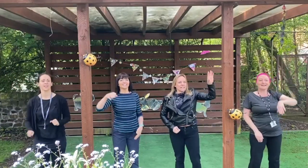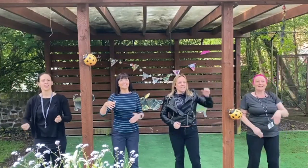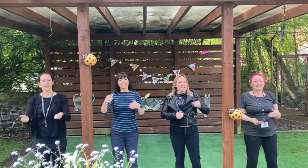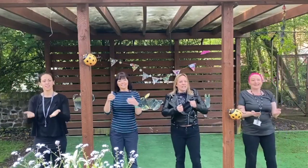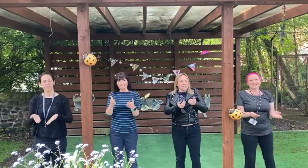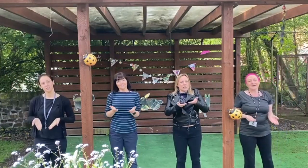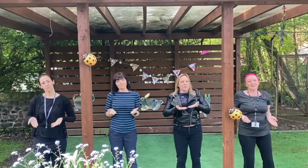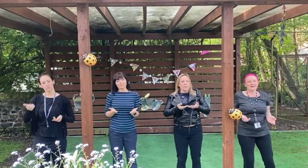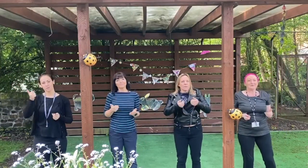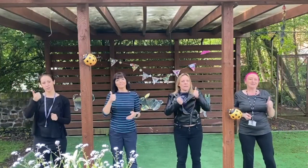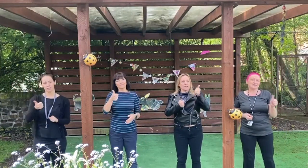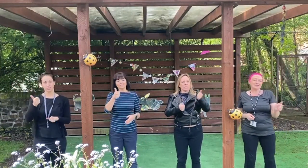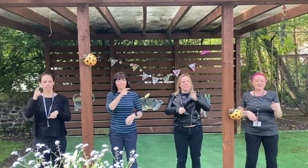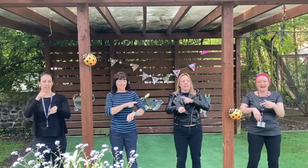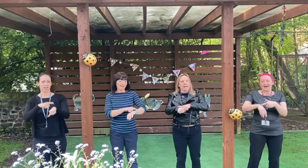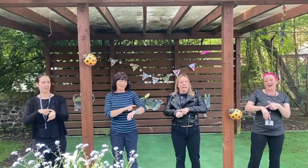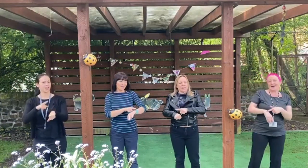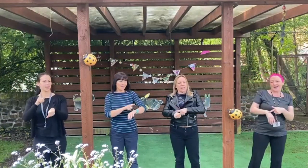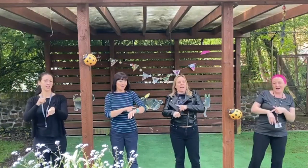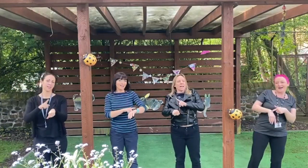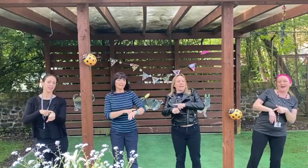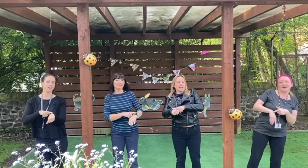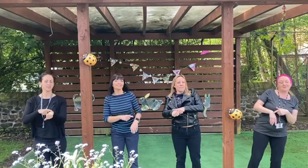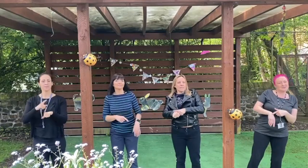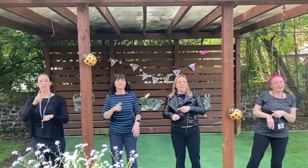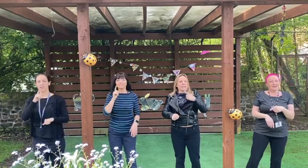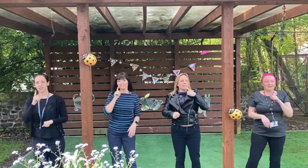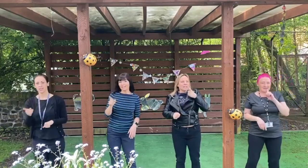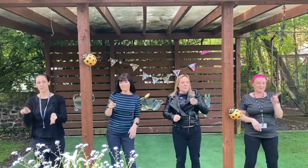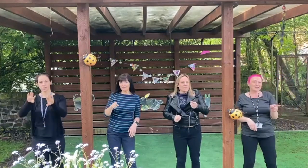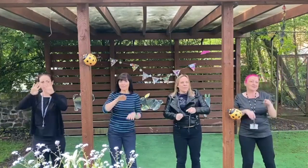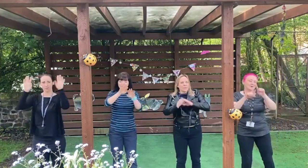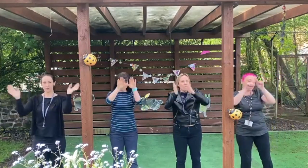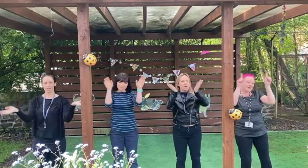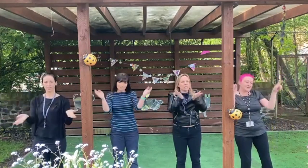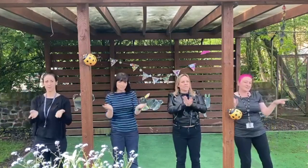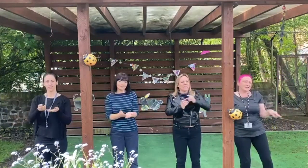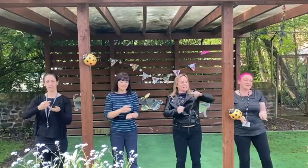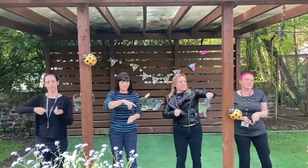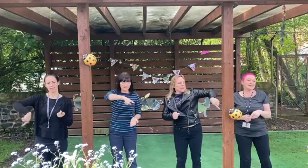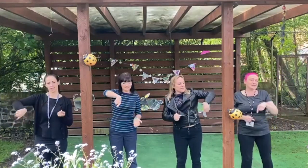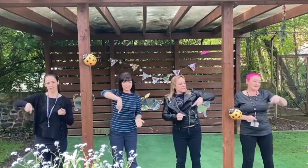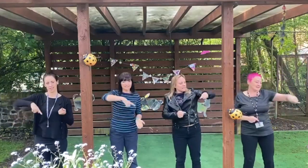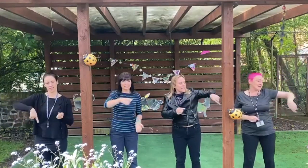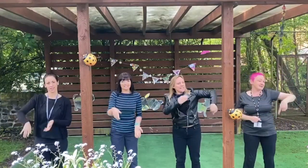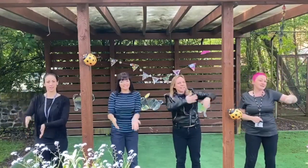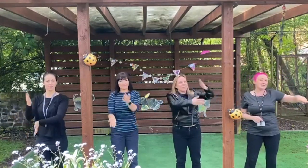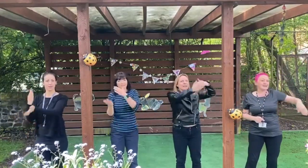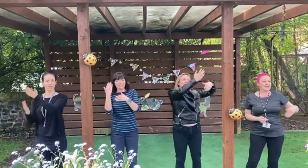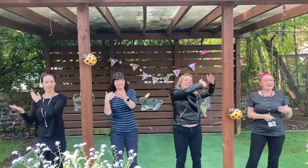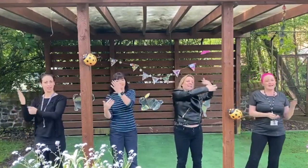Shower me with good times Tell me that the world's been spinning And